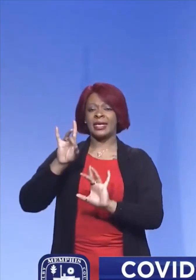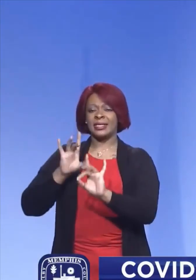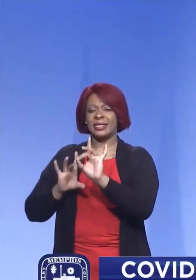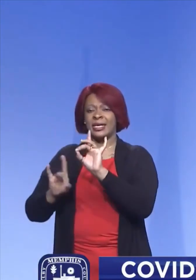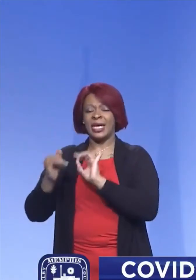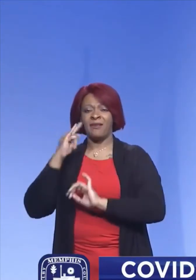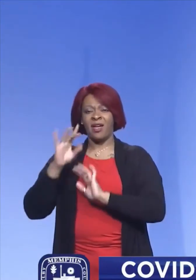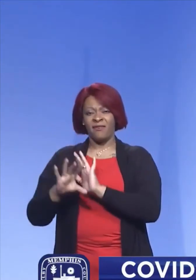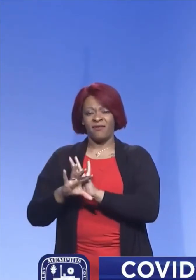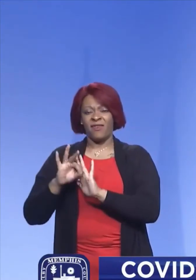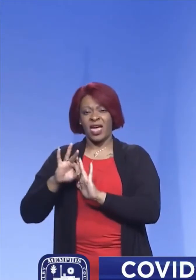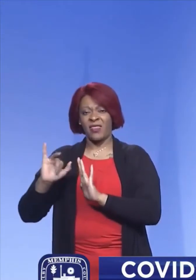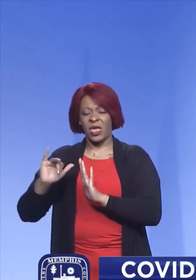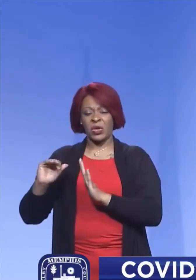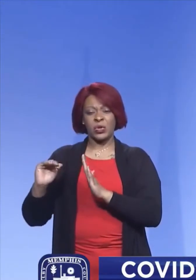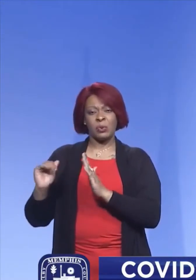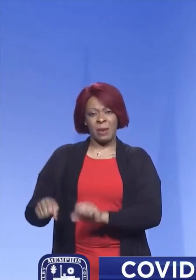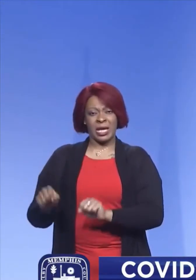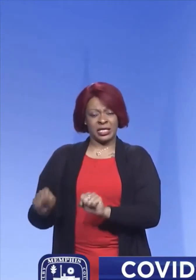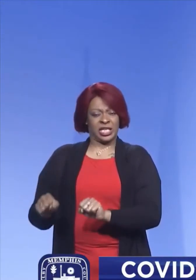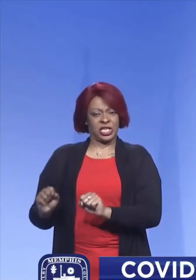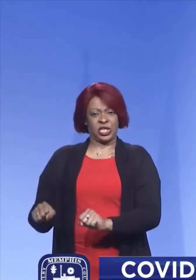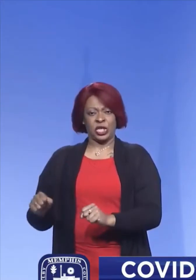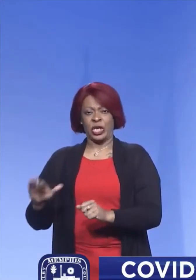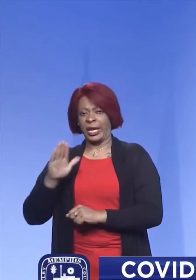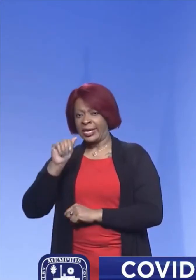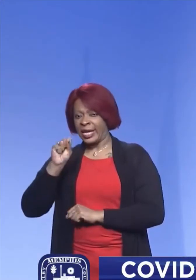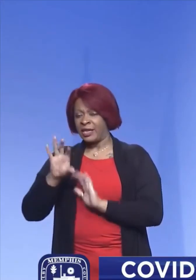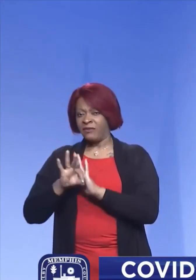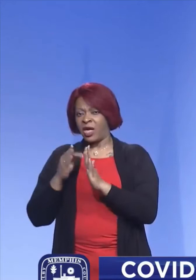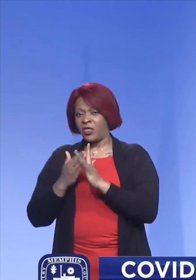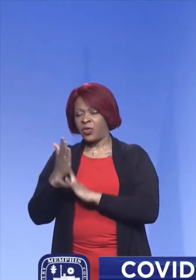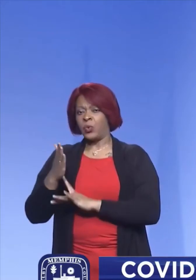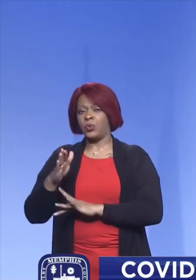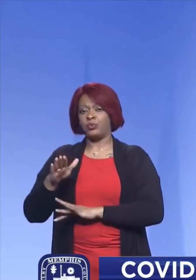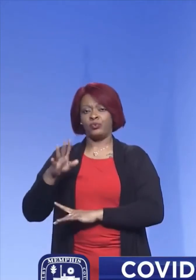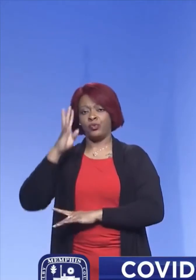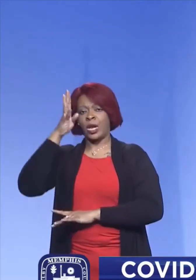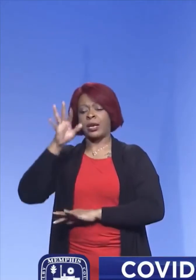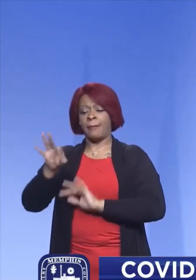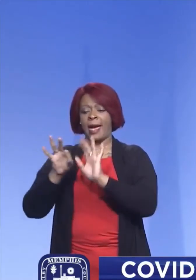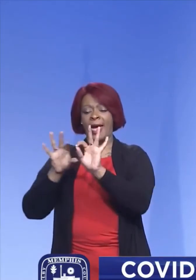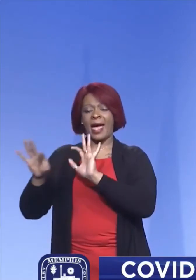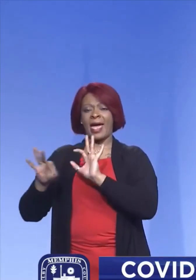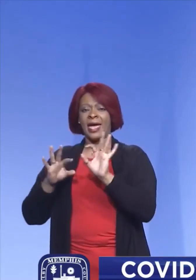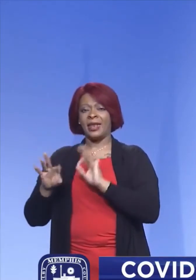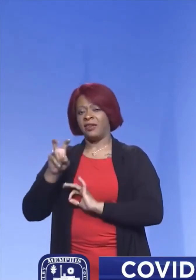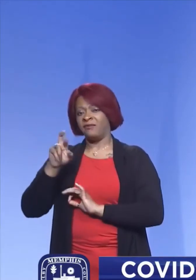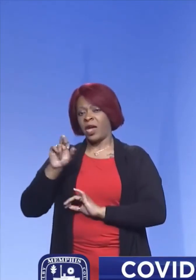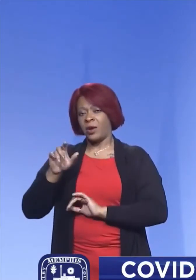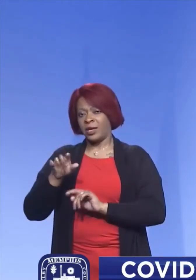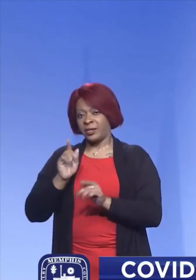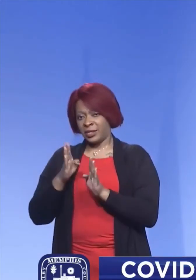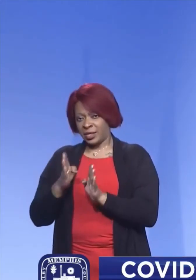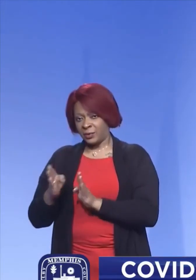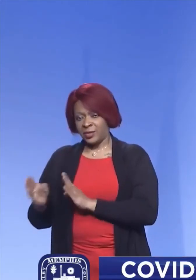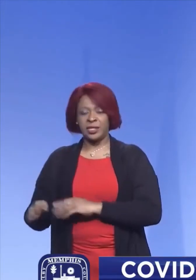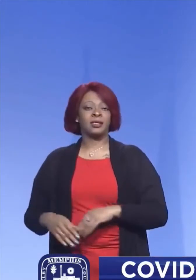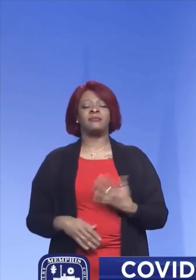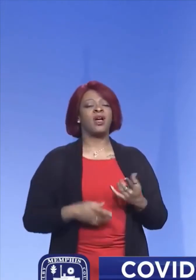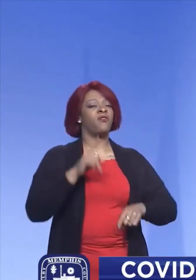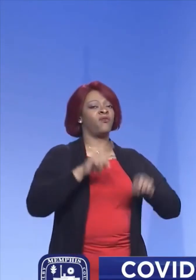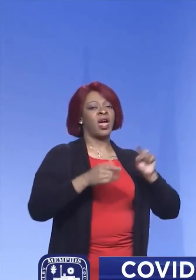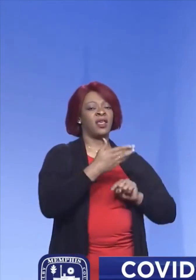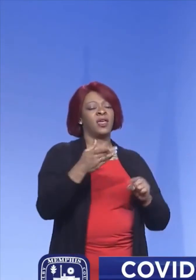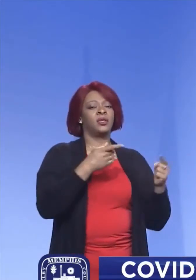Was this potential case found through randomized viral sequencing? So there's a variety of things that are